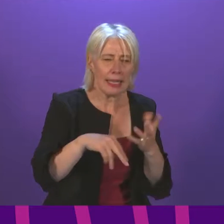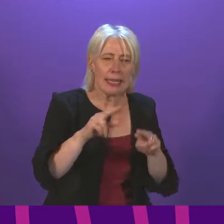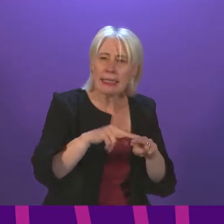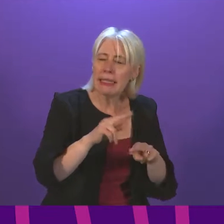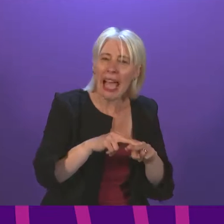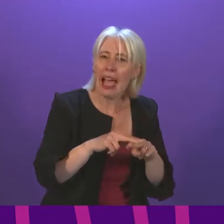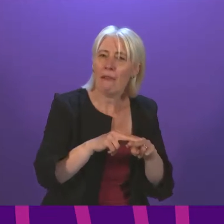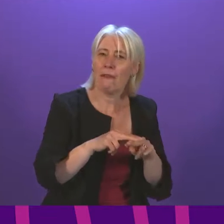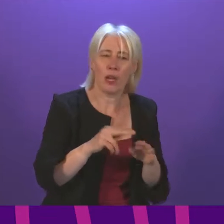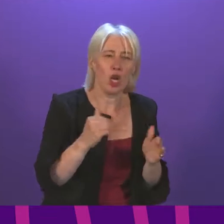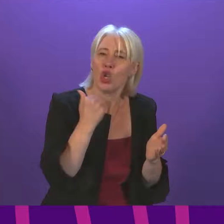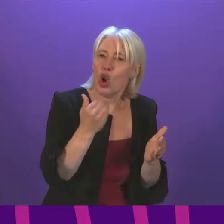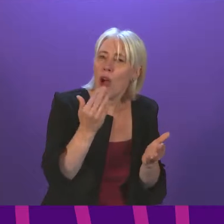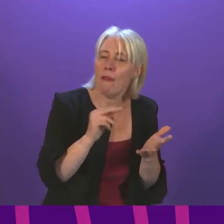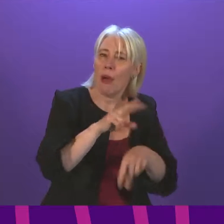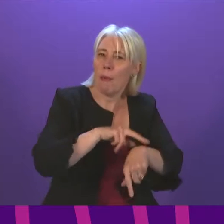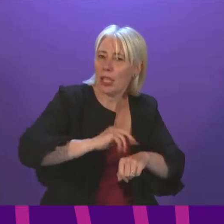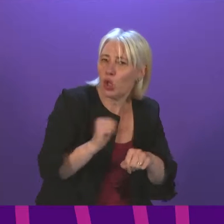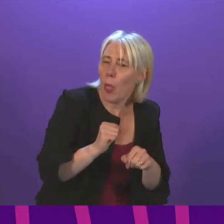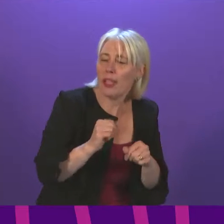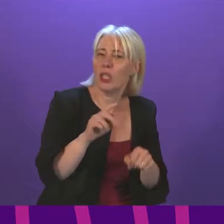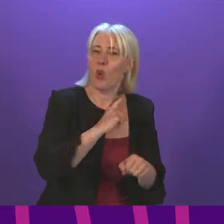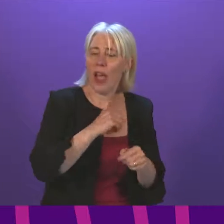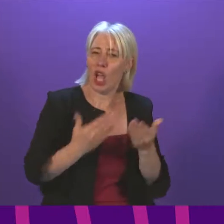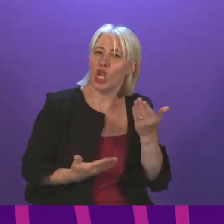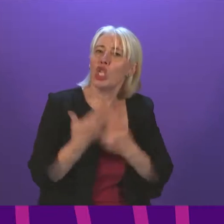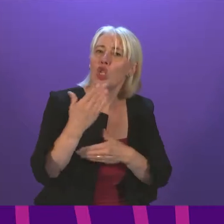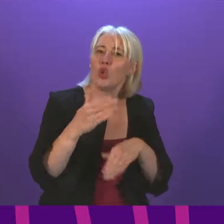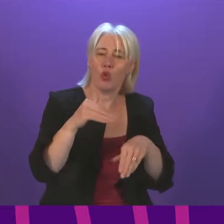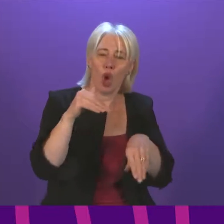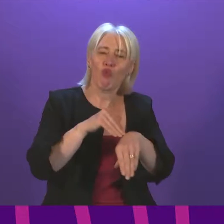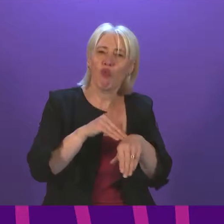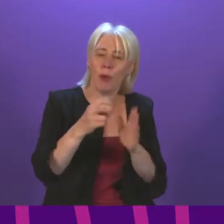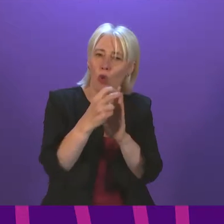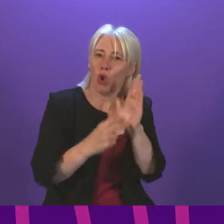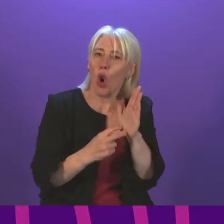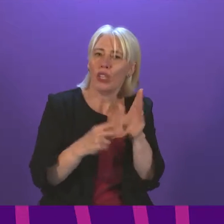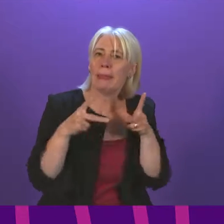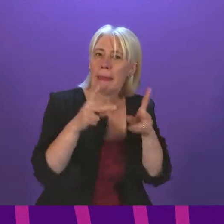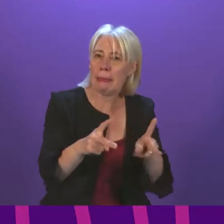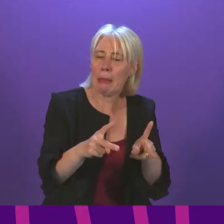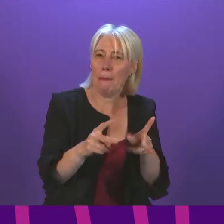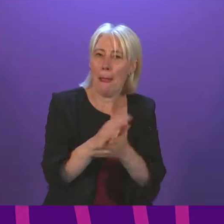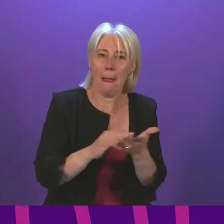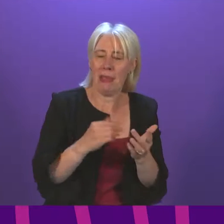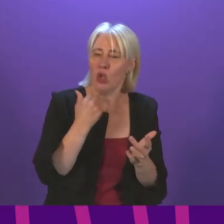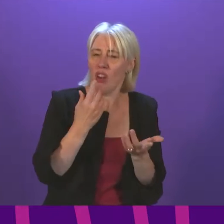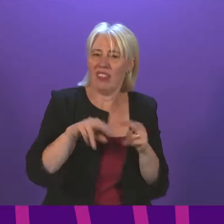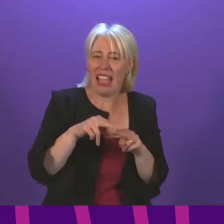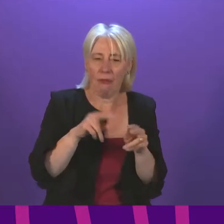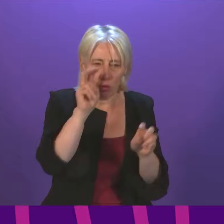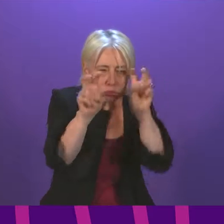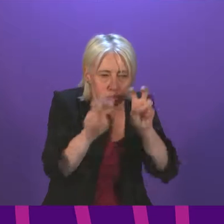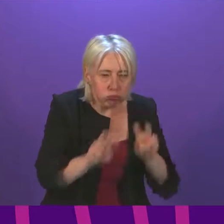criminal record system in Police Scotland is risking dangerous criminals being left on the street. Cabinet Secretary, Keith Brown.